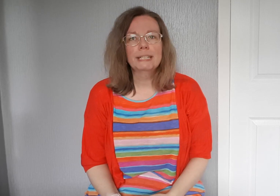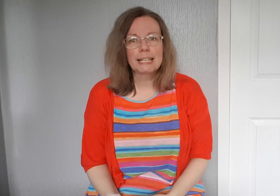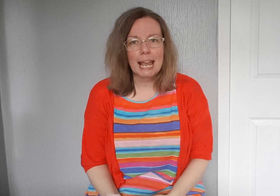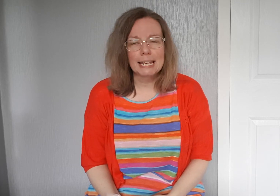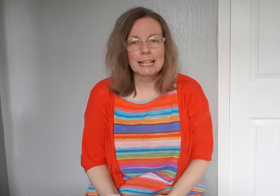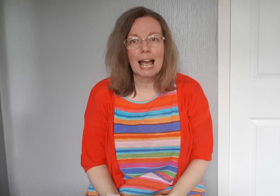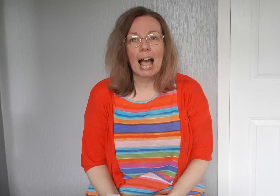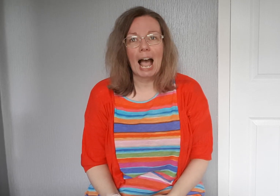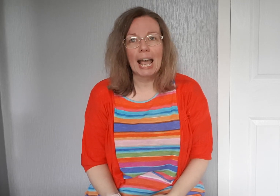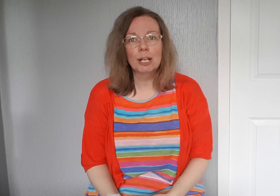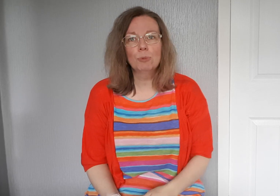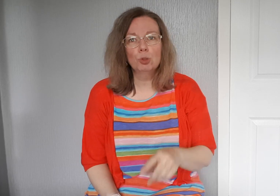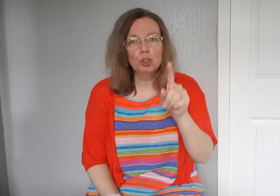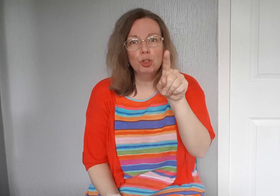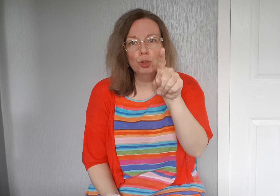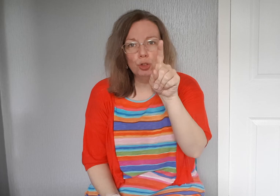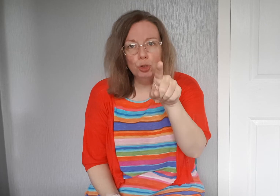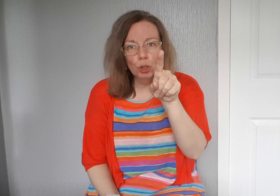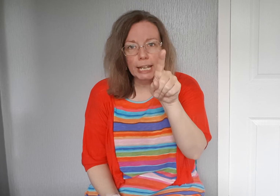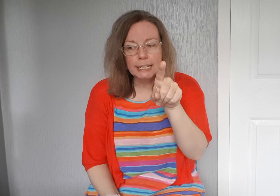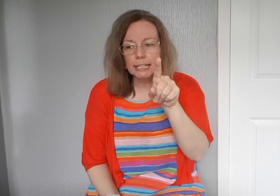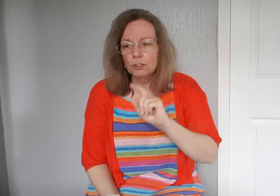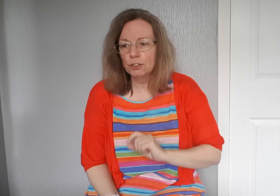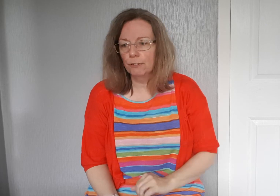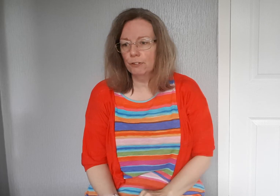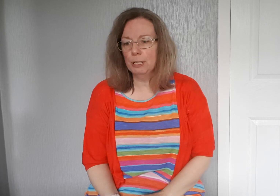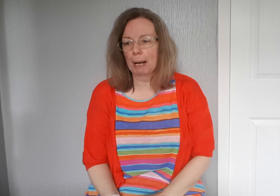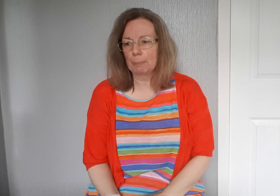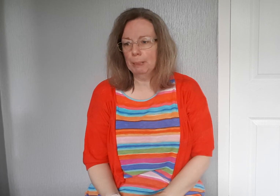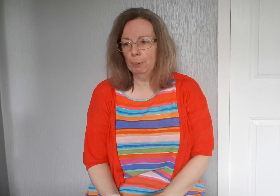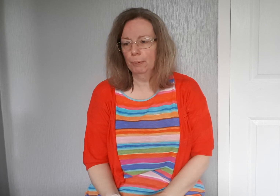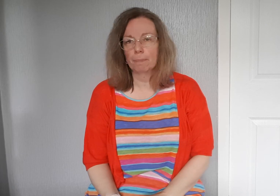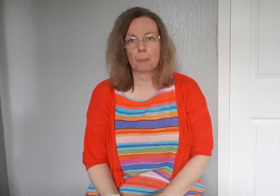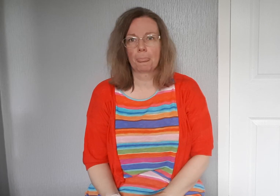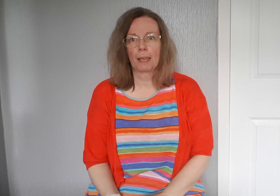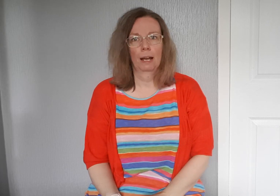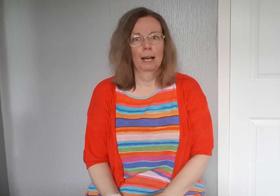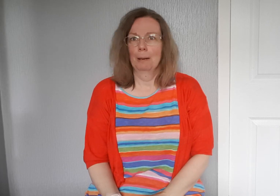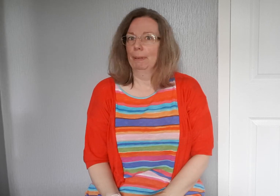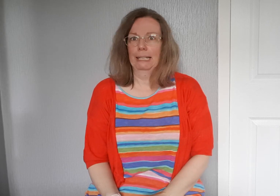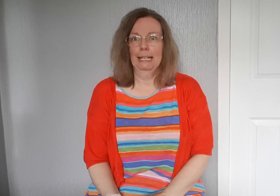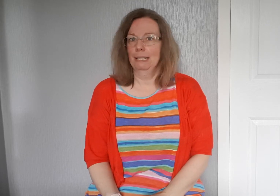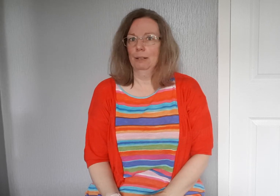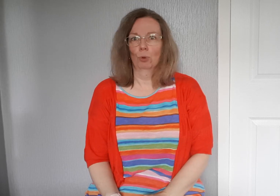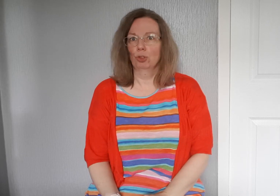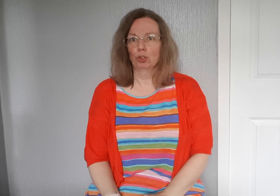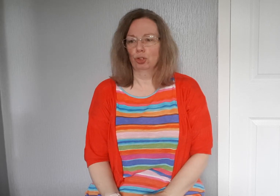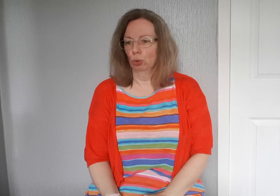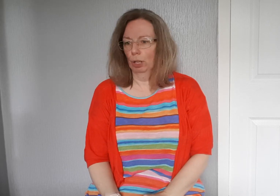said, I am going to use you, Gideon, to free my people. But Gideon wasn't sure.